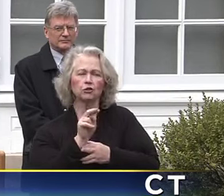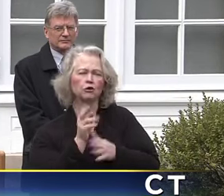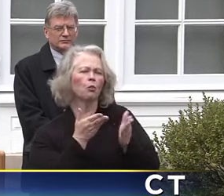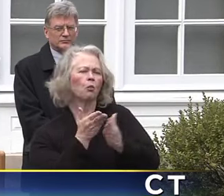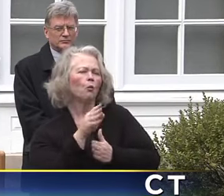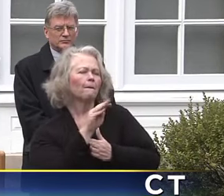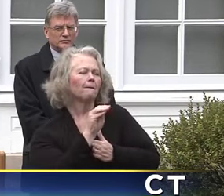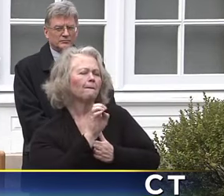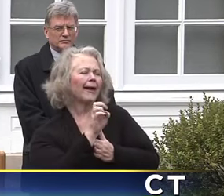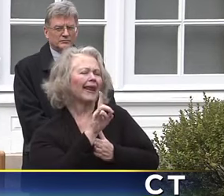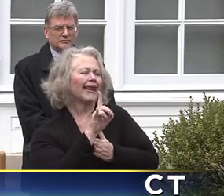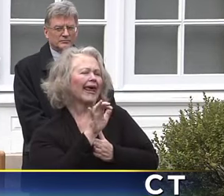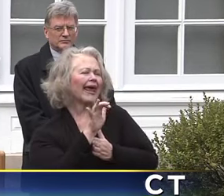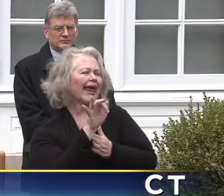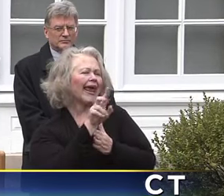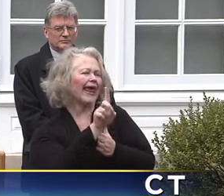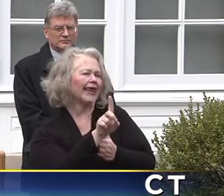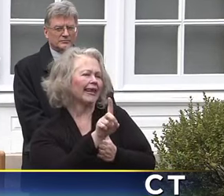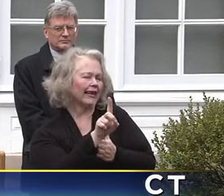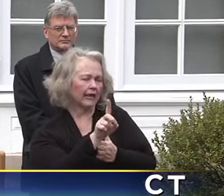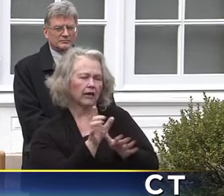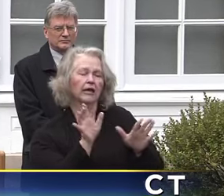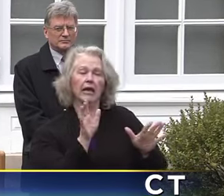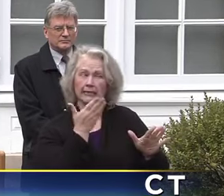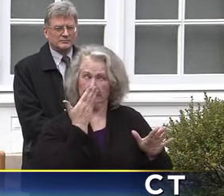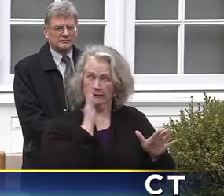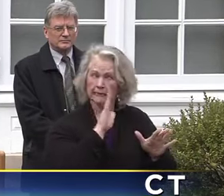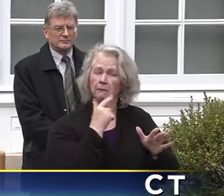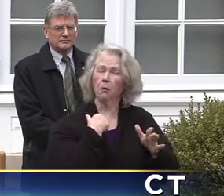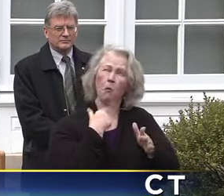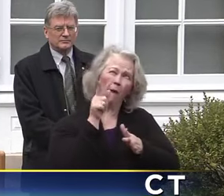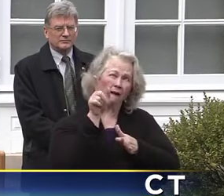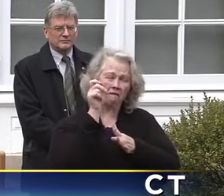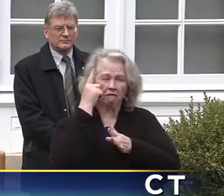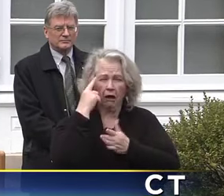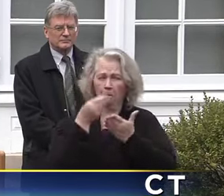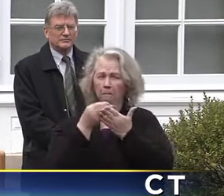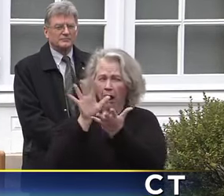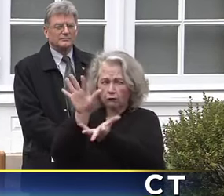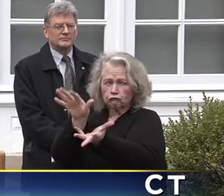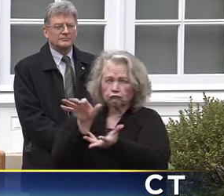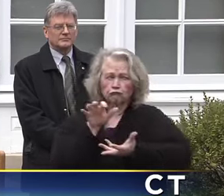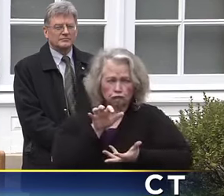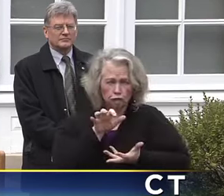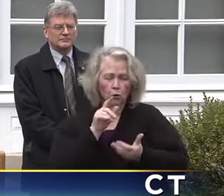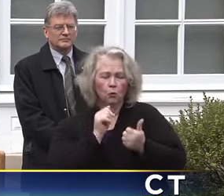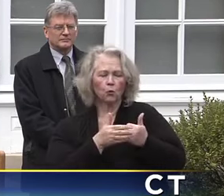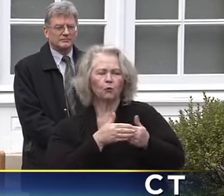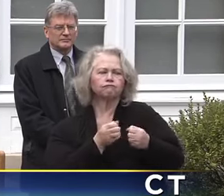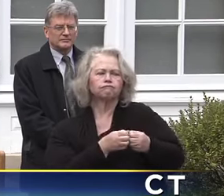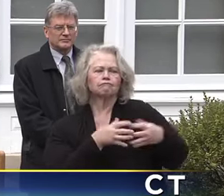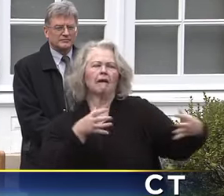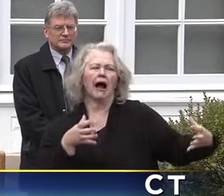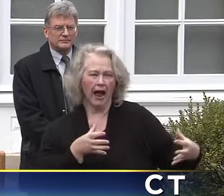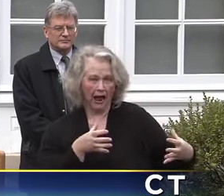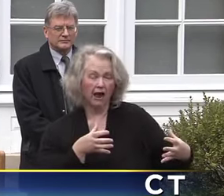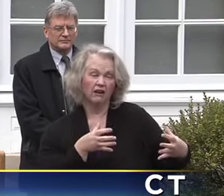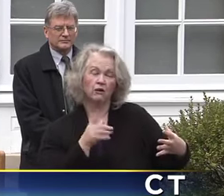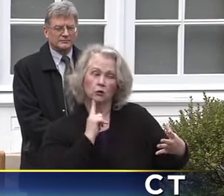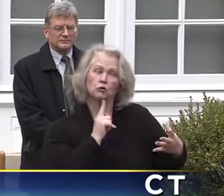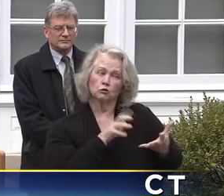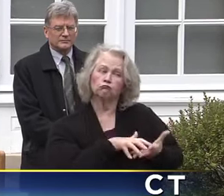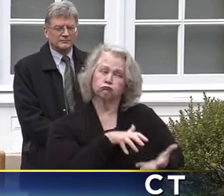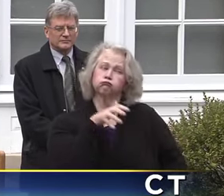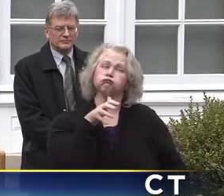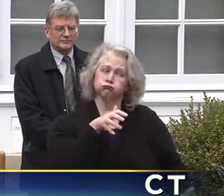a significant piece of cash from the federal government to help us expand Medicaid, probably in the hundreds of millions of